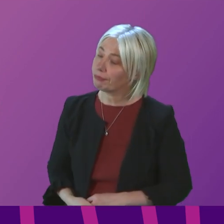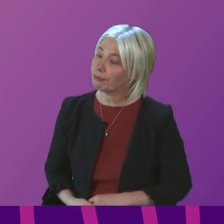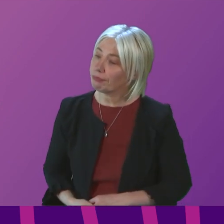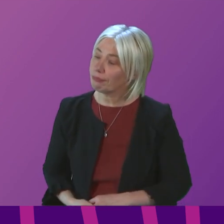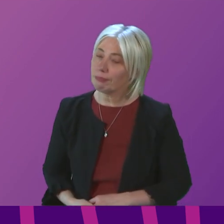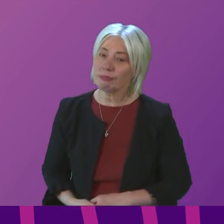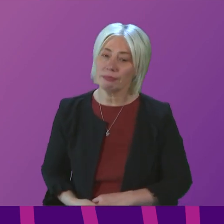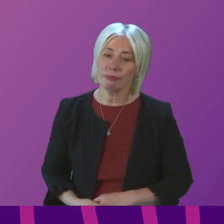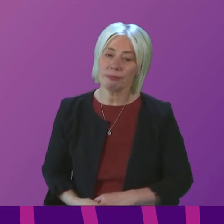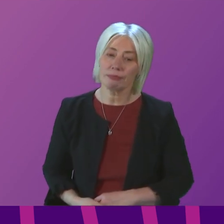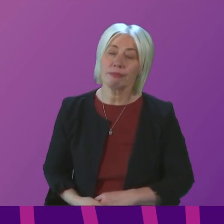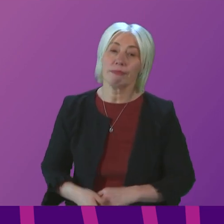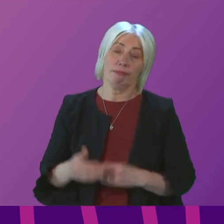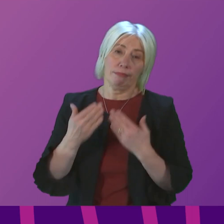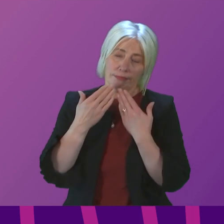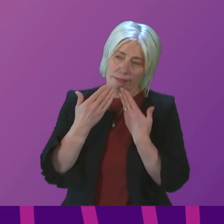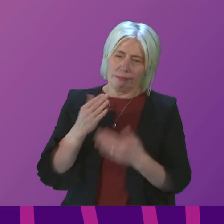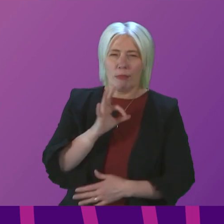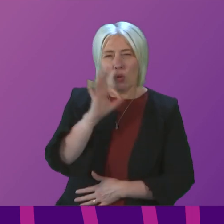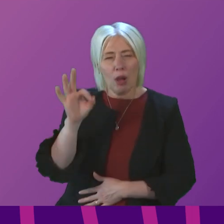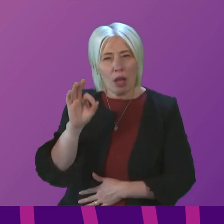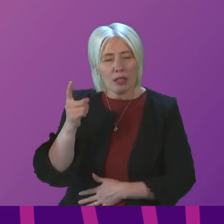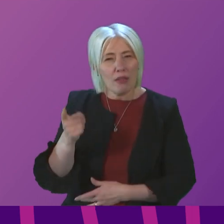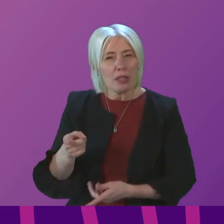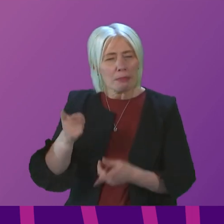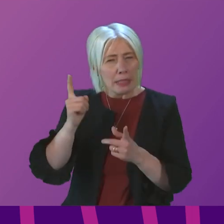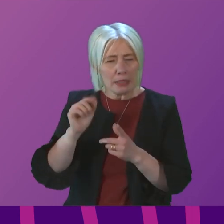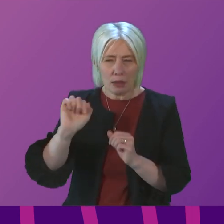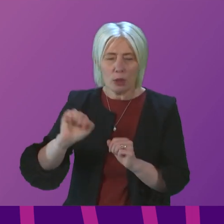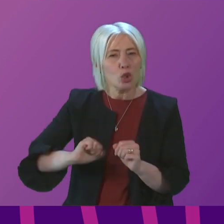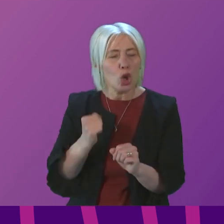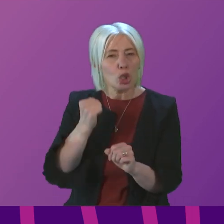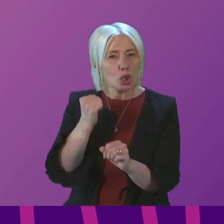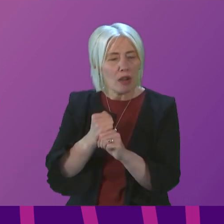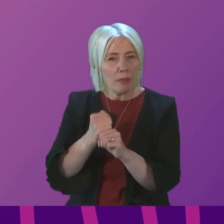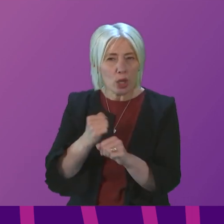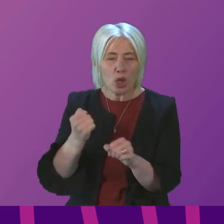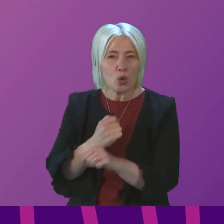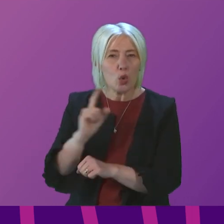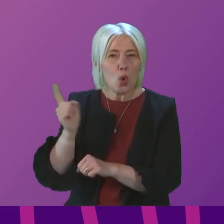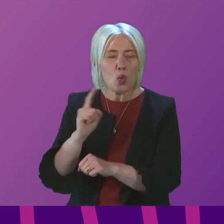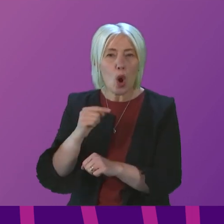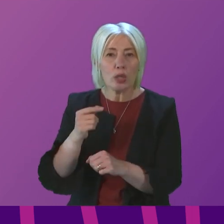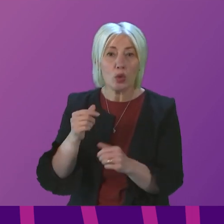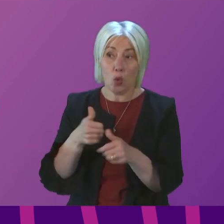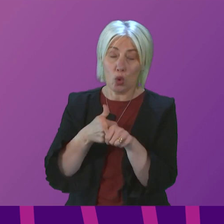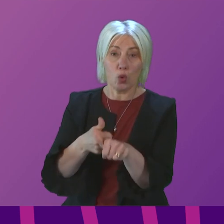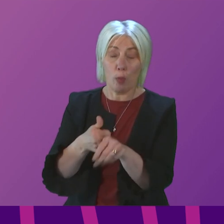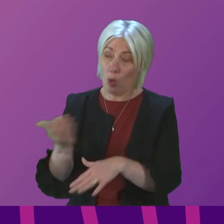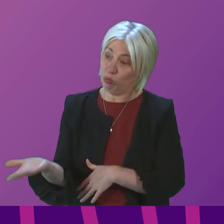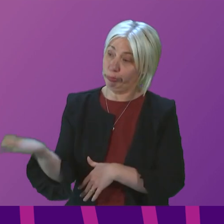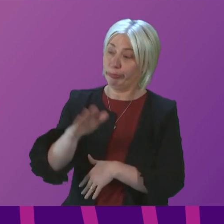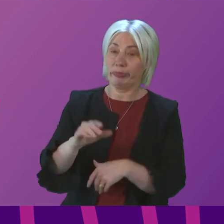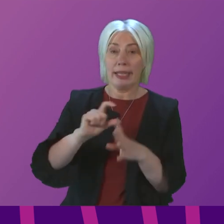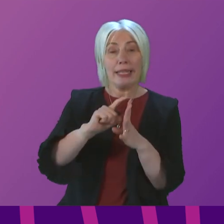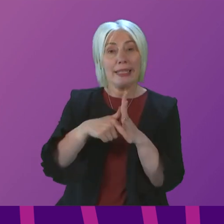Thank you, Presiding Officer. To ask the First Minister what action the Scottish Government is taking to support the return of disability sport in the aftermath